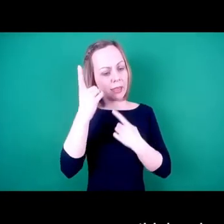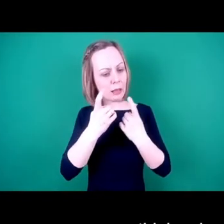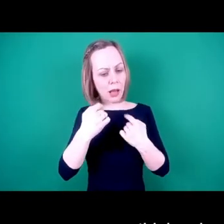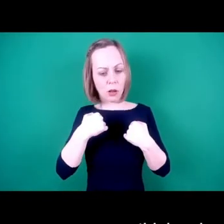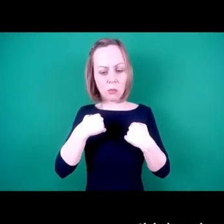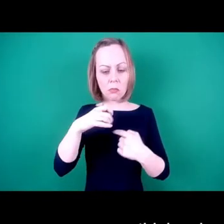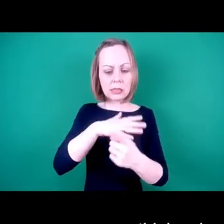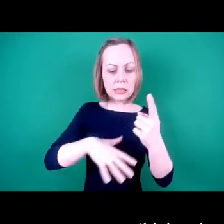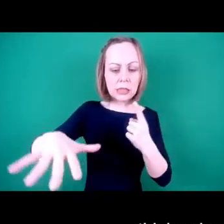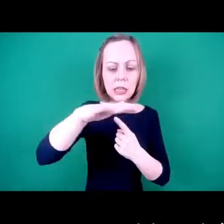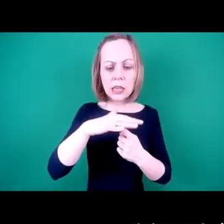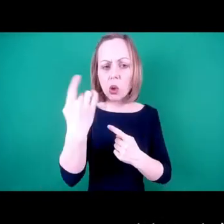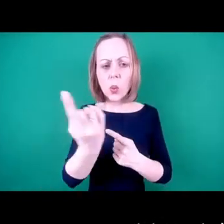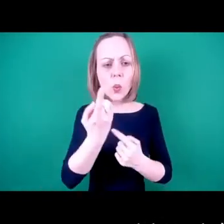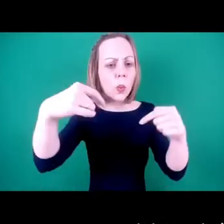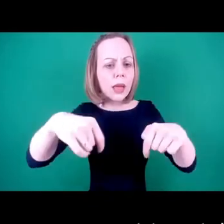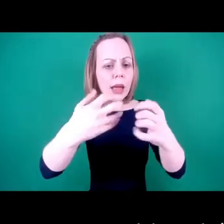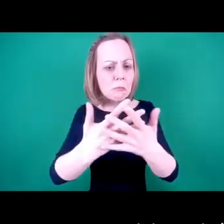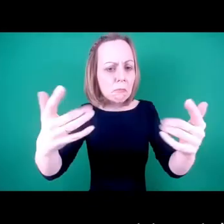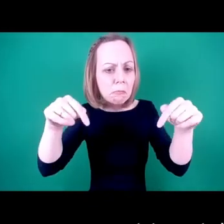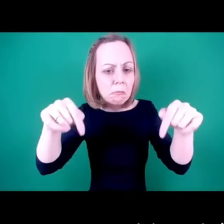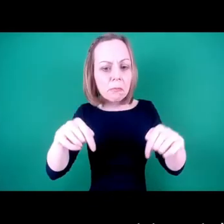It has a very clear results statement.